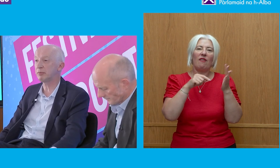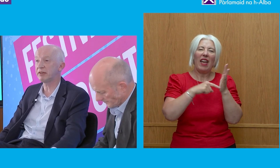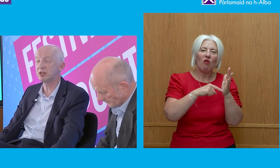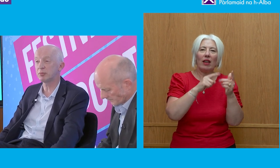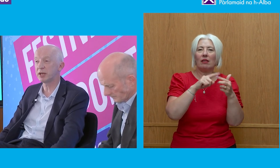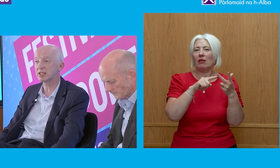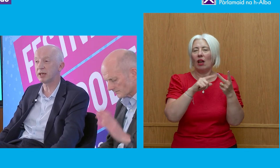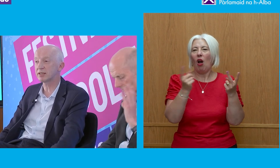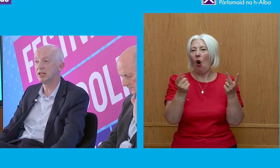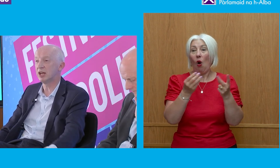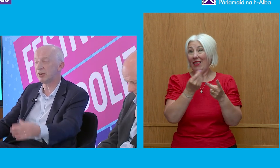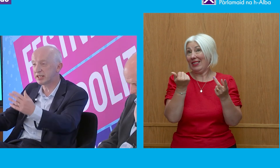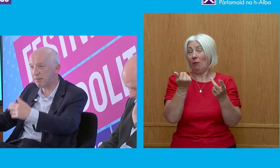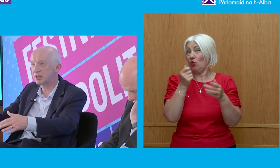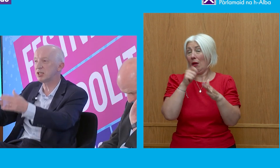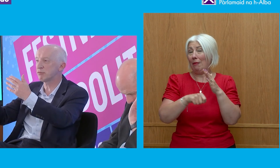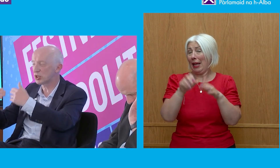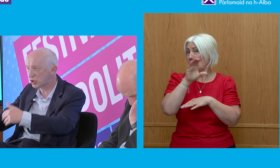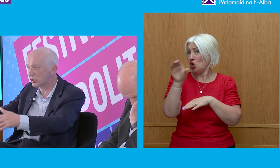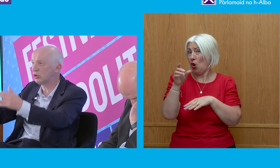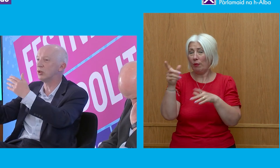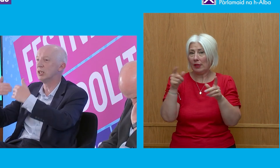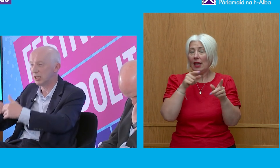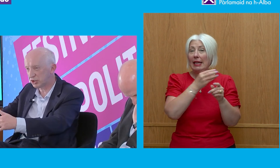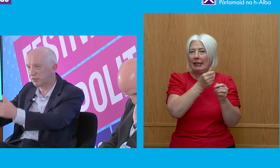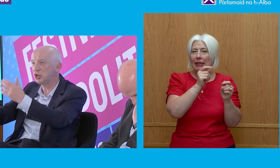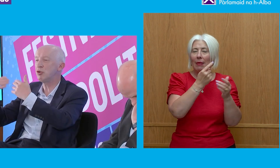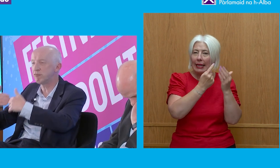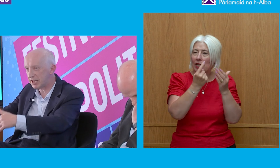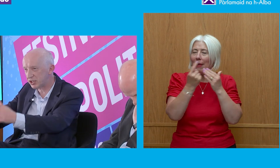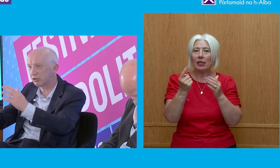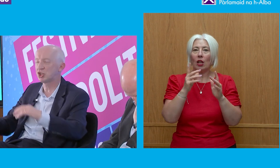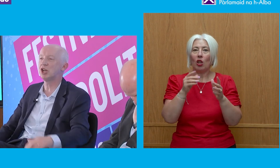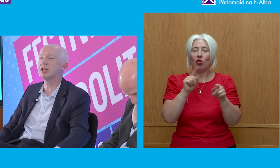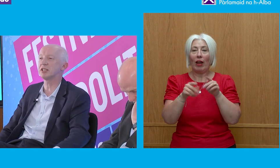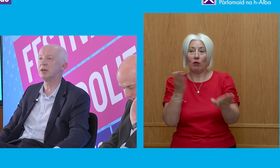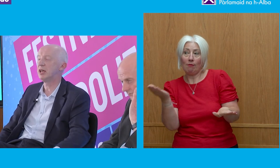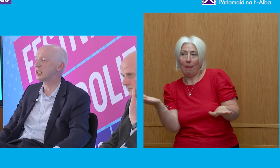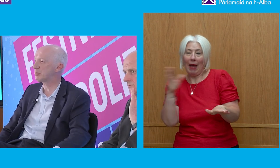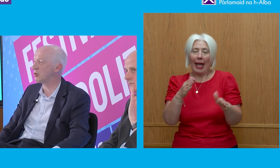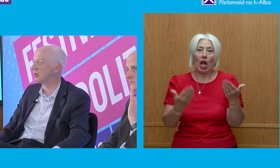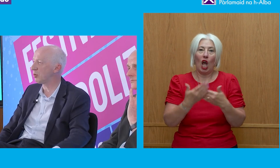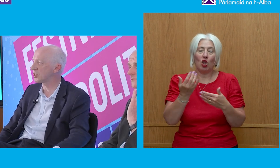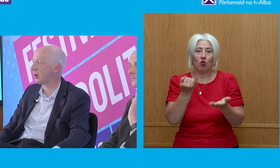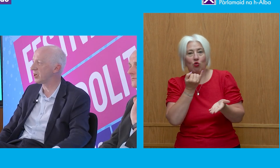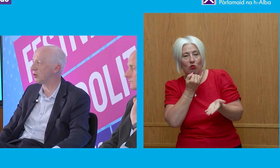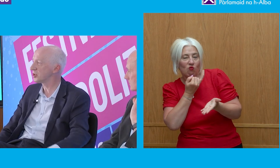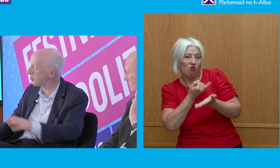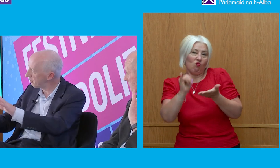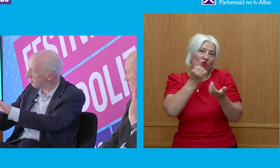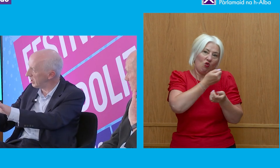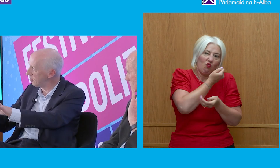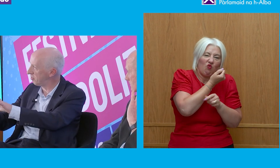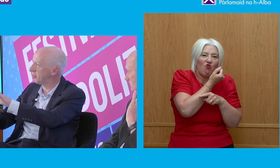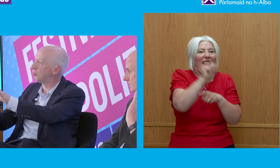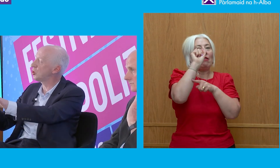nowadays available even in WH Smiths, are attempting to restore a sort of new radical journalism exposing what was going on.